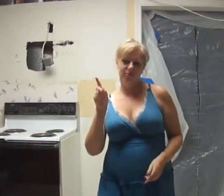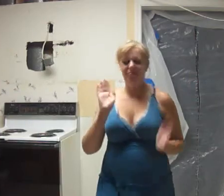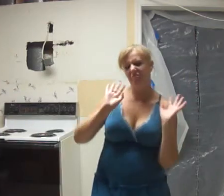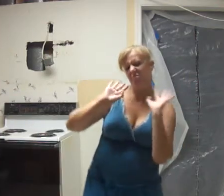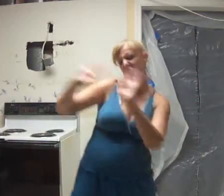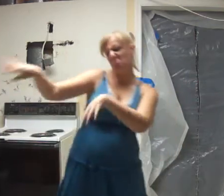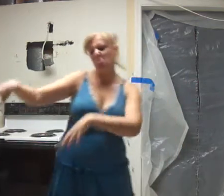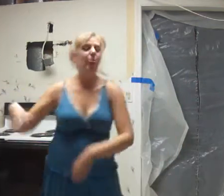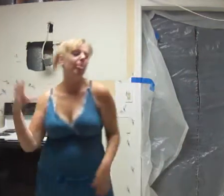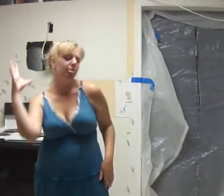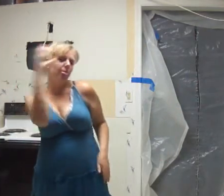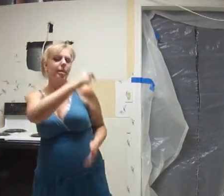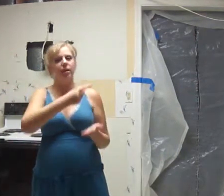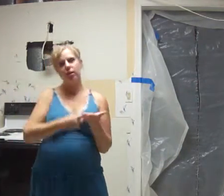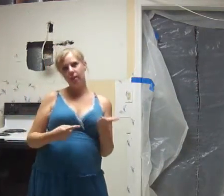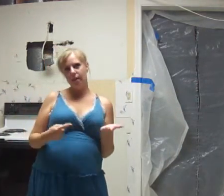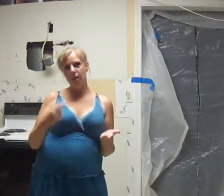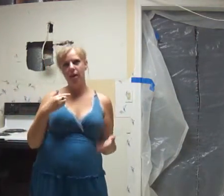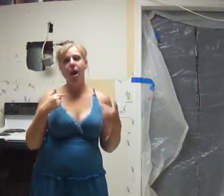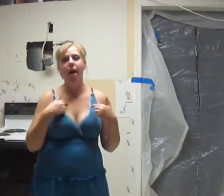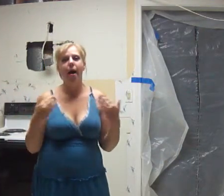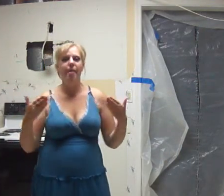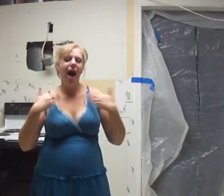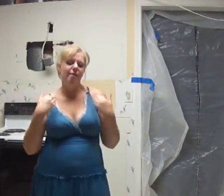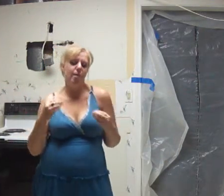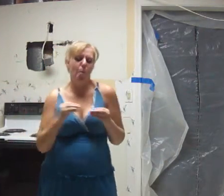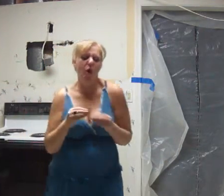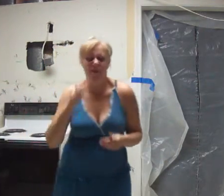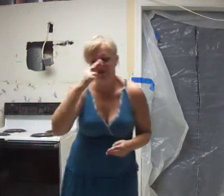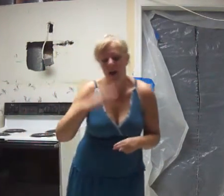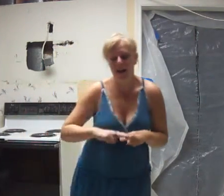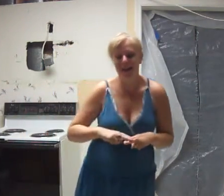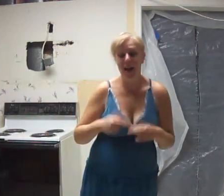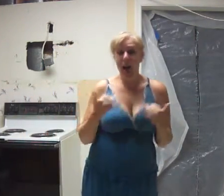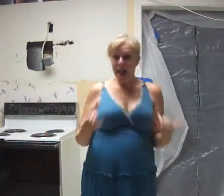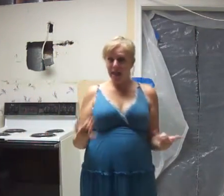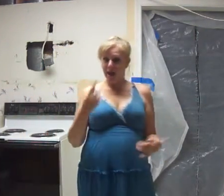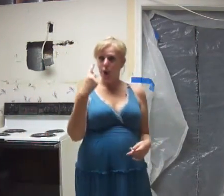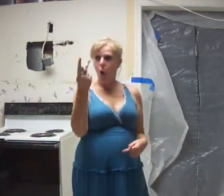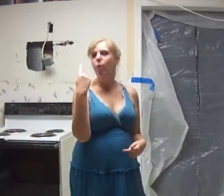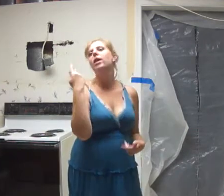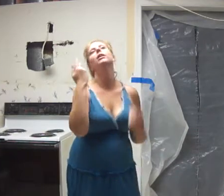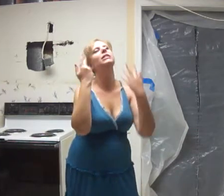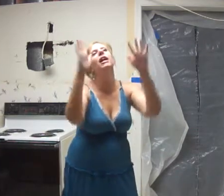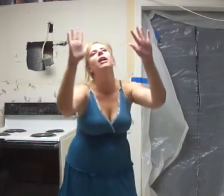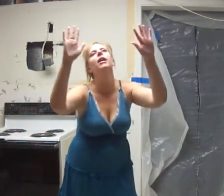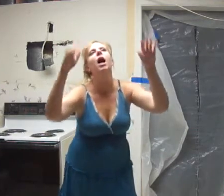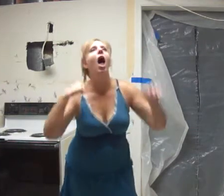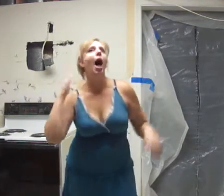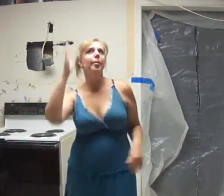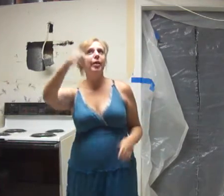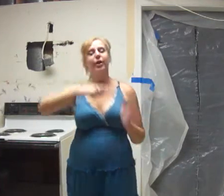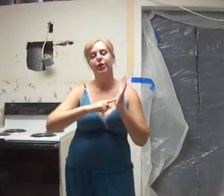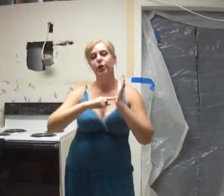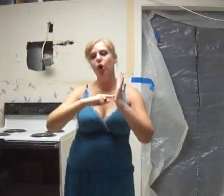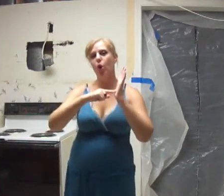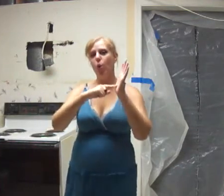you. And guess what? I'm having more fun. And now that we're done, I'm going to show